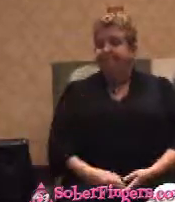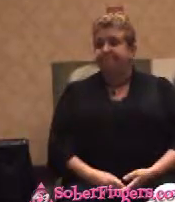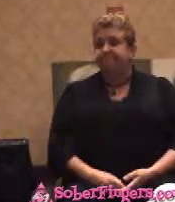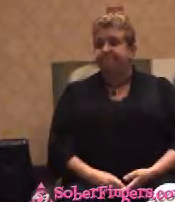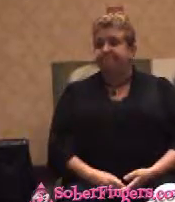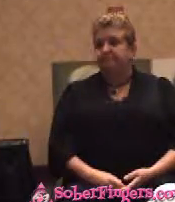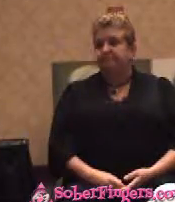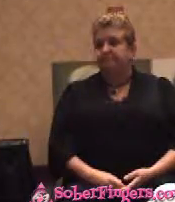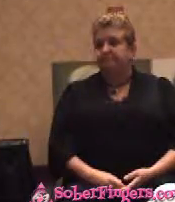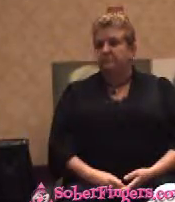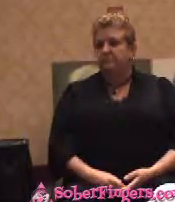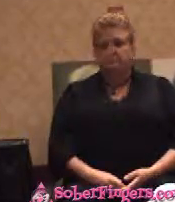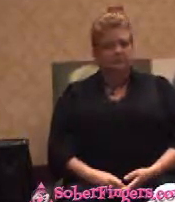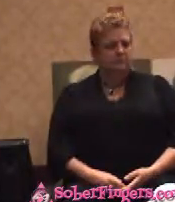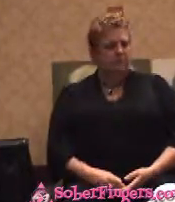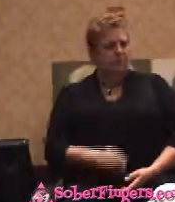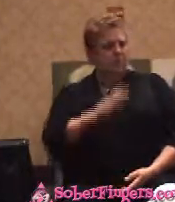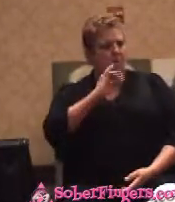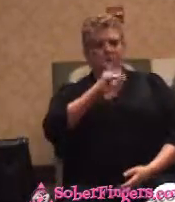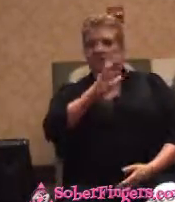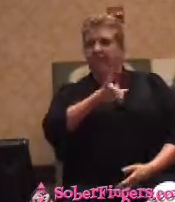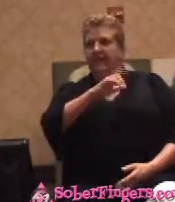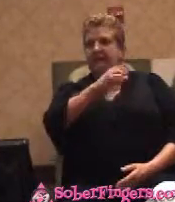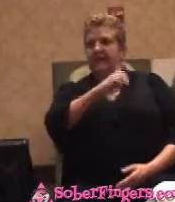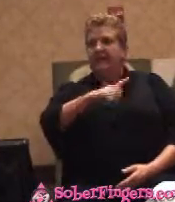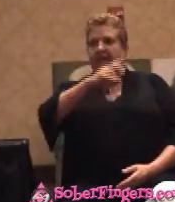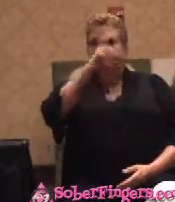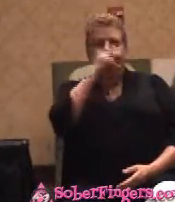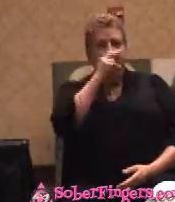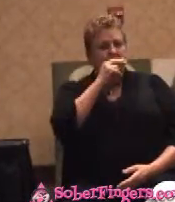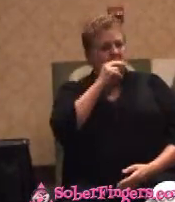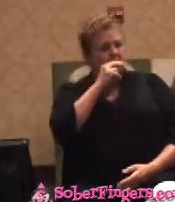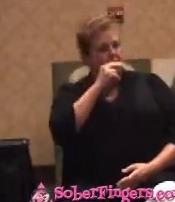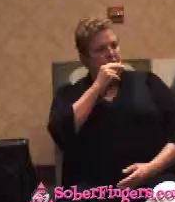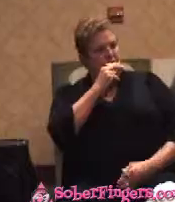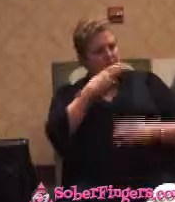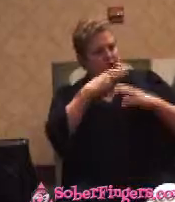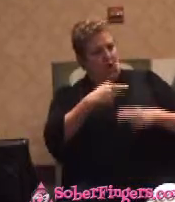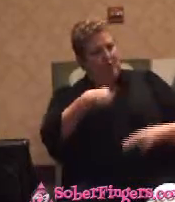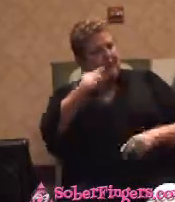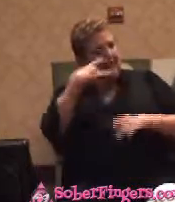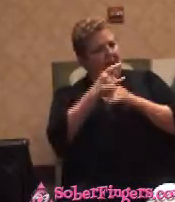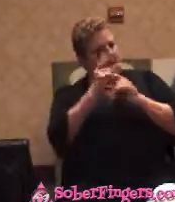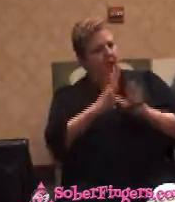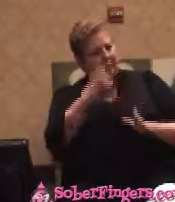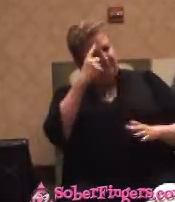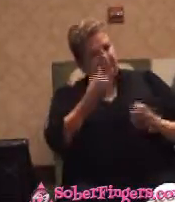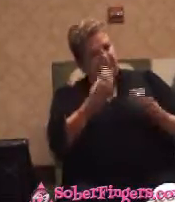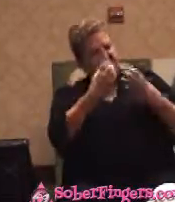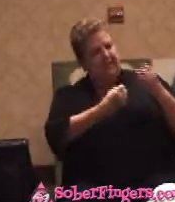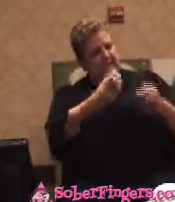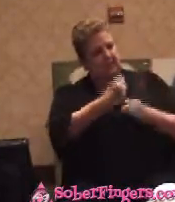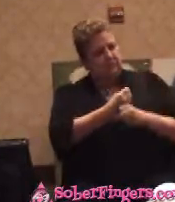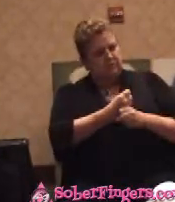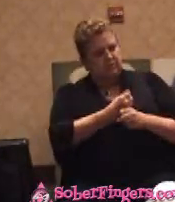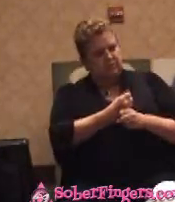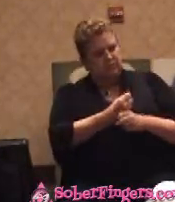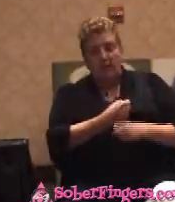I said, Well, that's damn funny. You've been calling me and I've called her for years. And she said, Yes, but I was wrong. It's